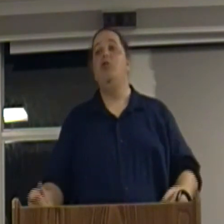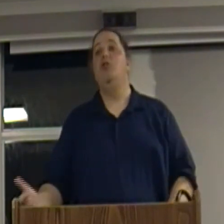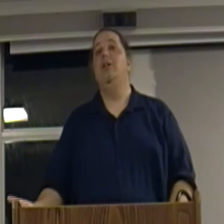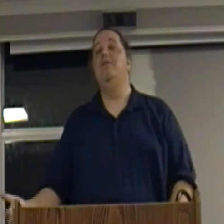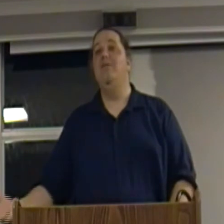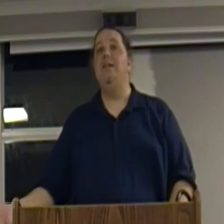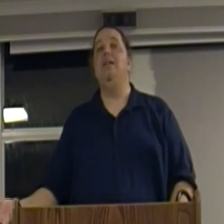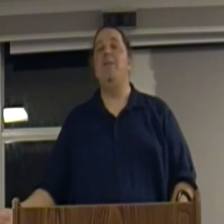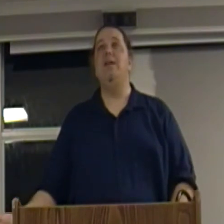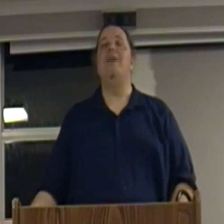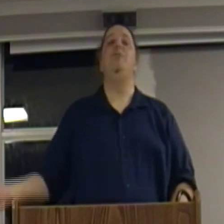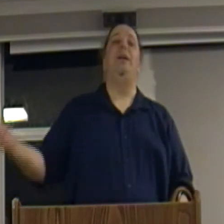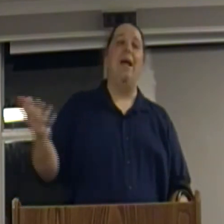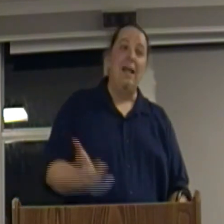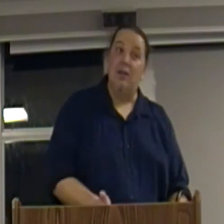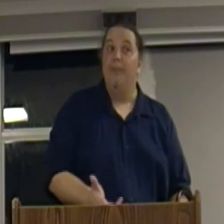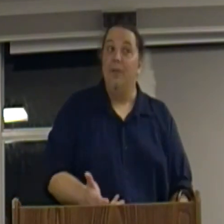Which conveniently made everybody hate them.